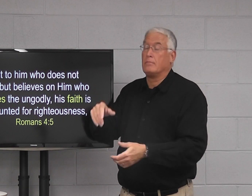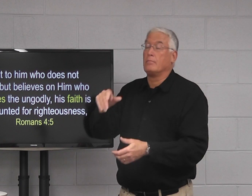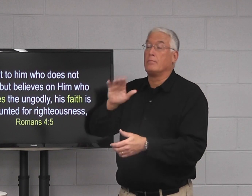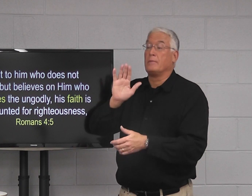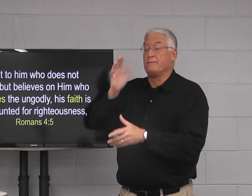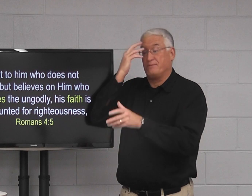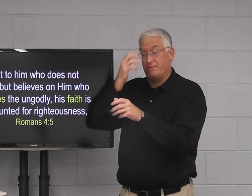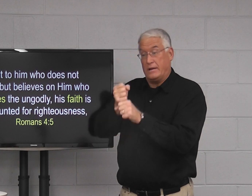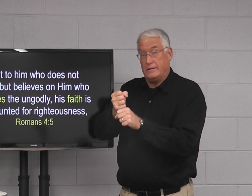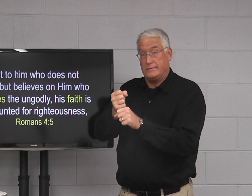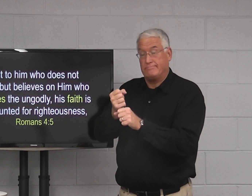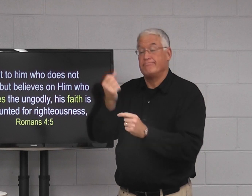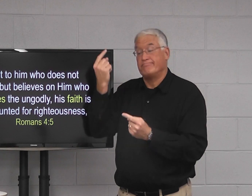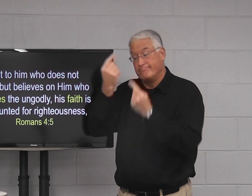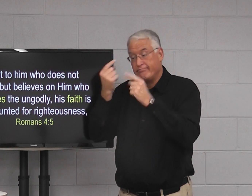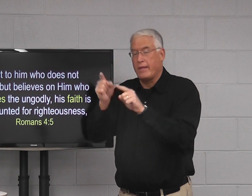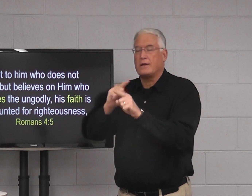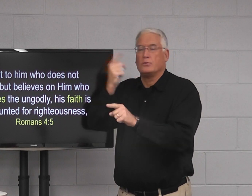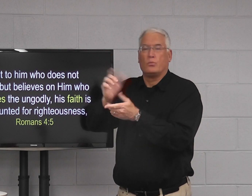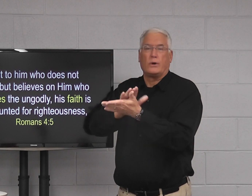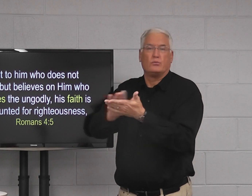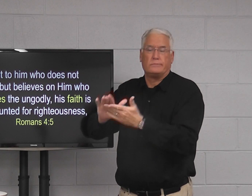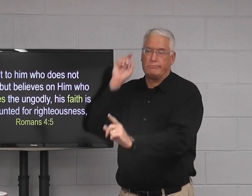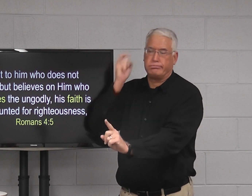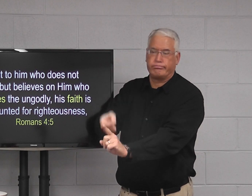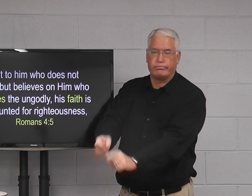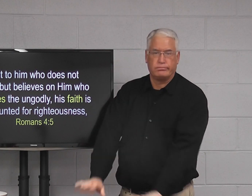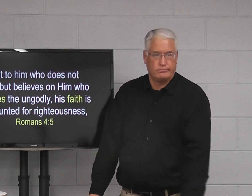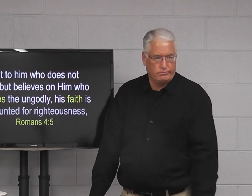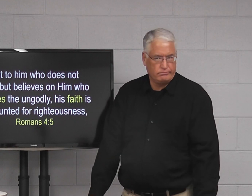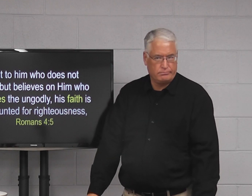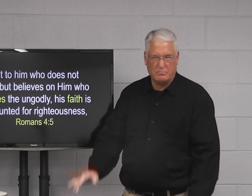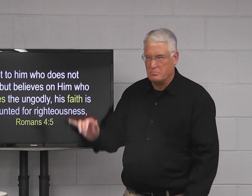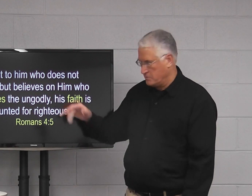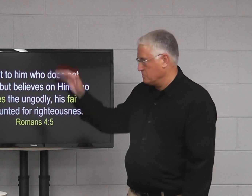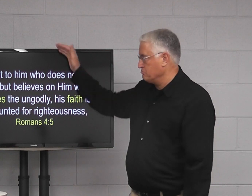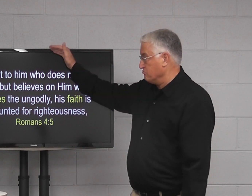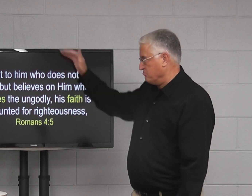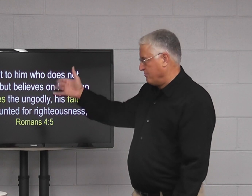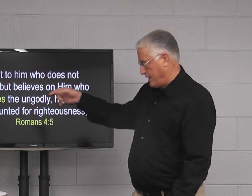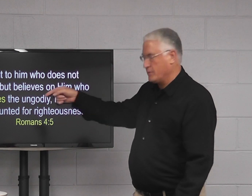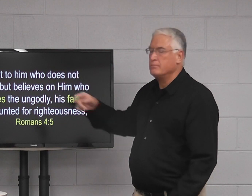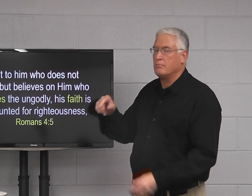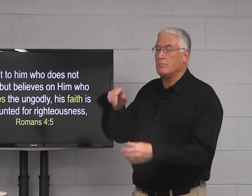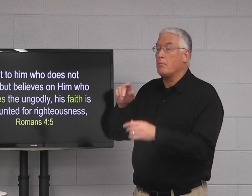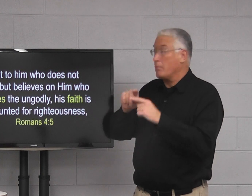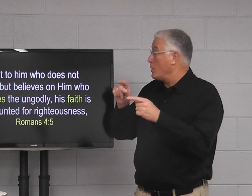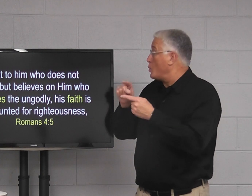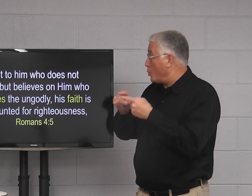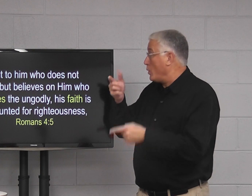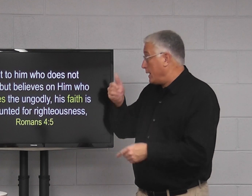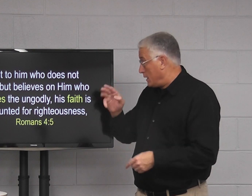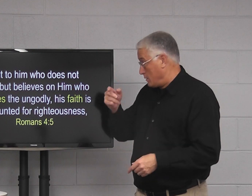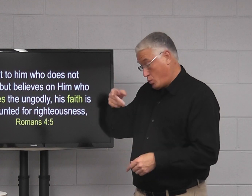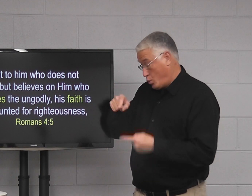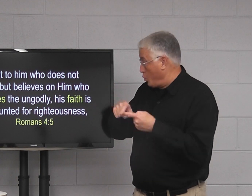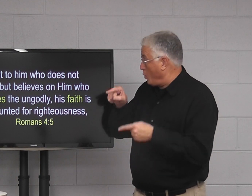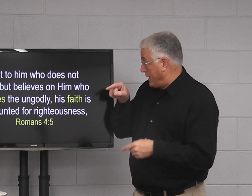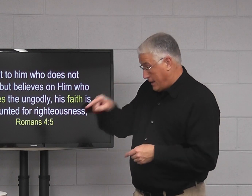and his faith considered him as righteous. So this is following that. So, but